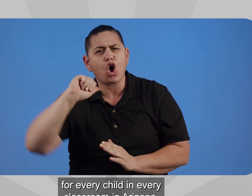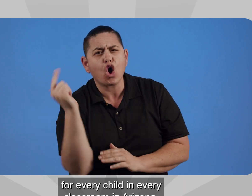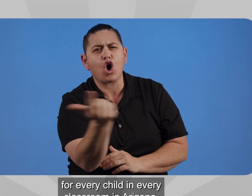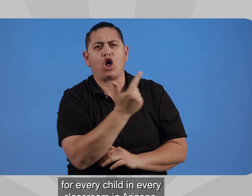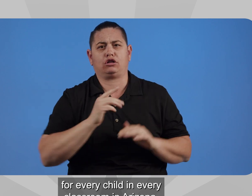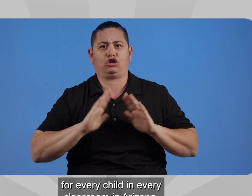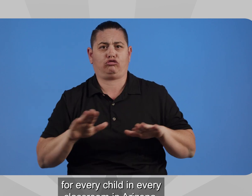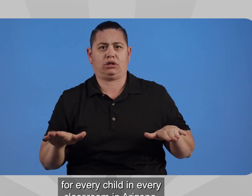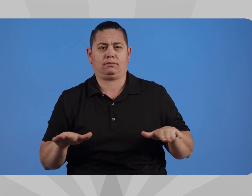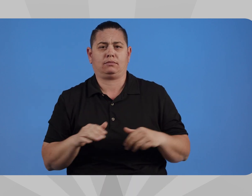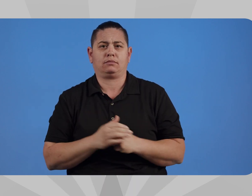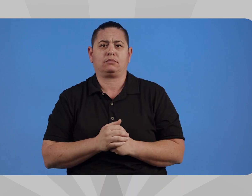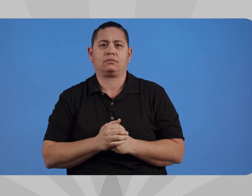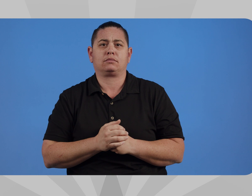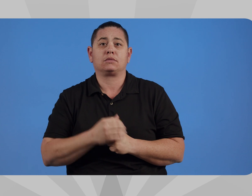classroom in Arizona.